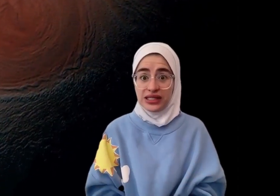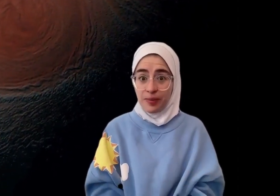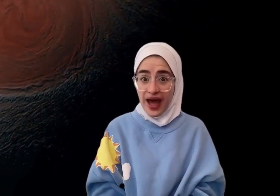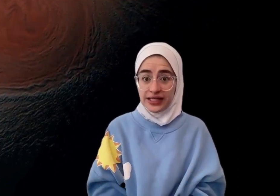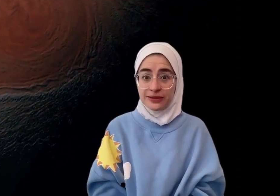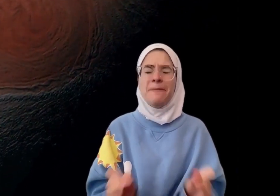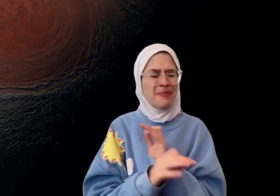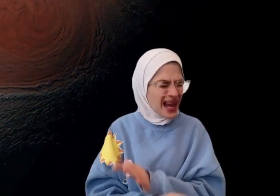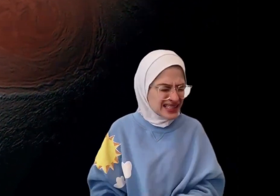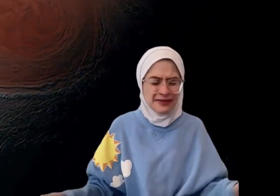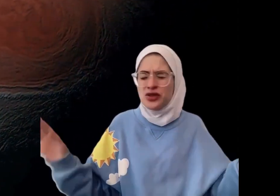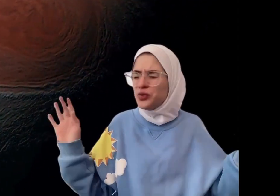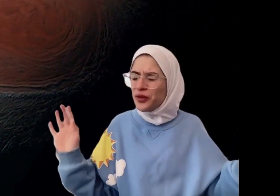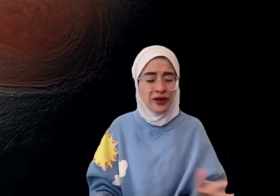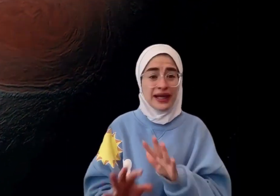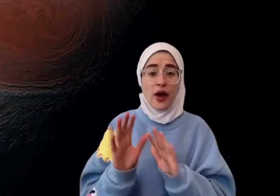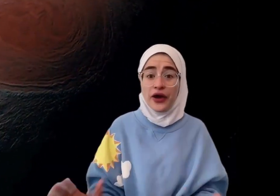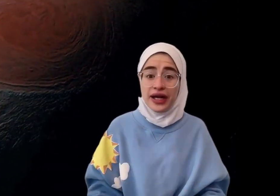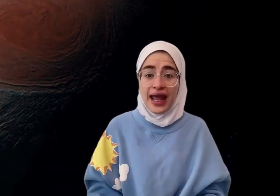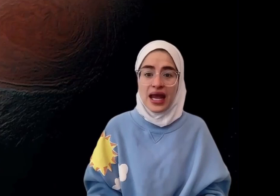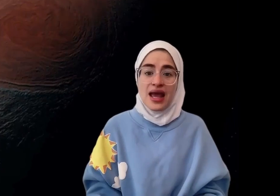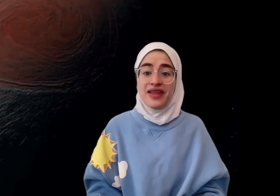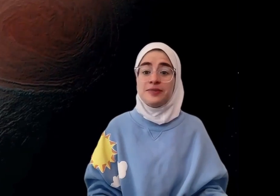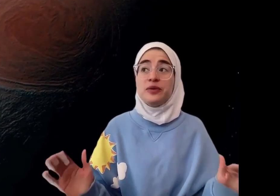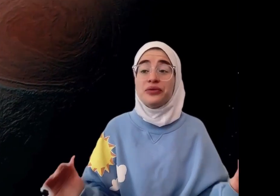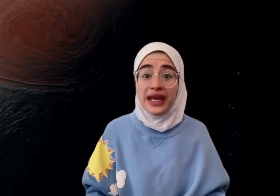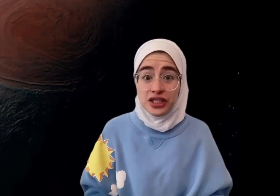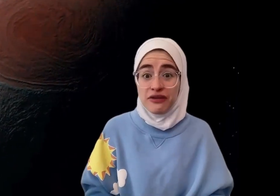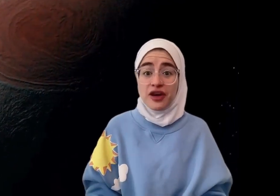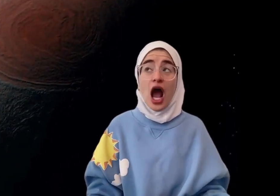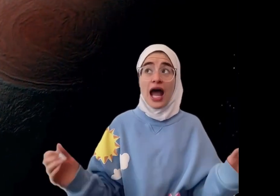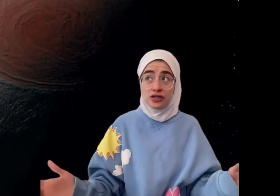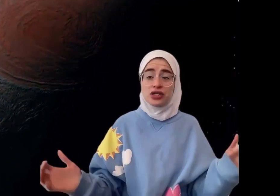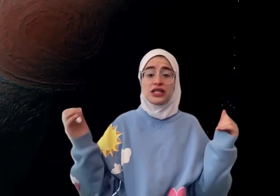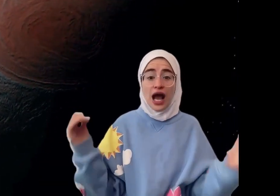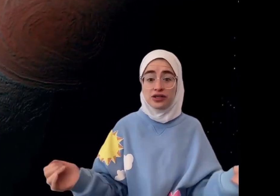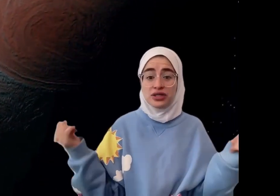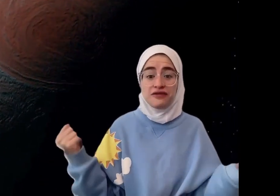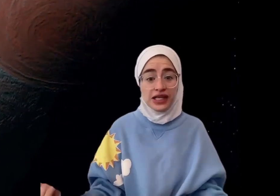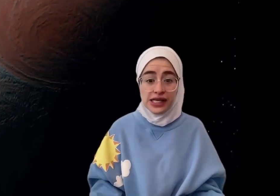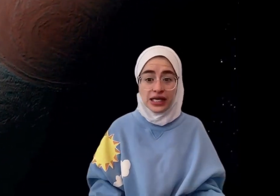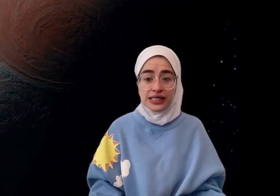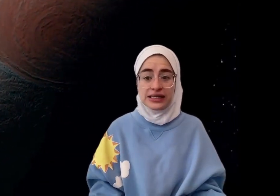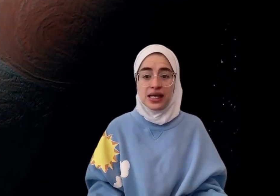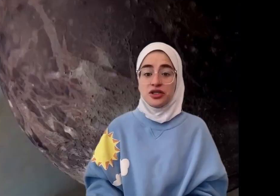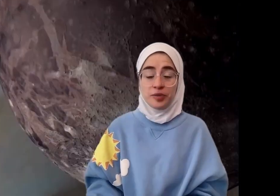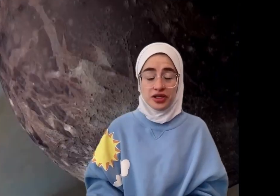Spot. A massive, swirling hurricane that's been raging for hundreds and hundreds of years. Jupiter's